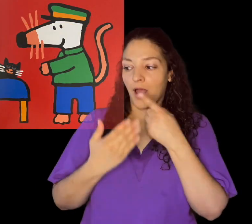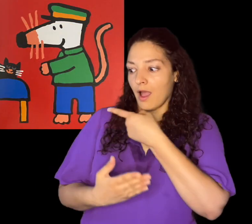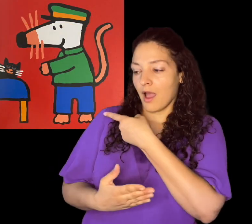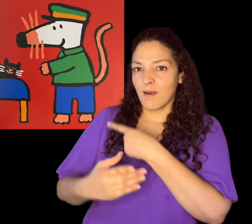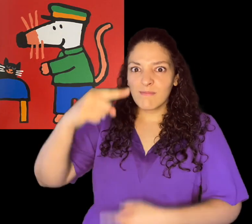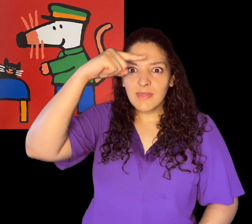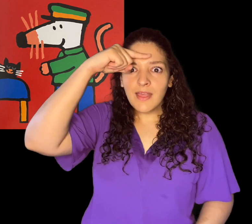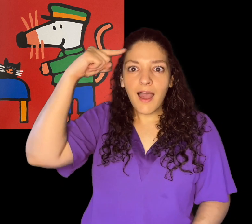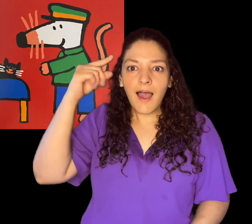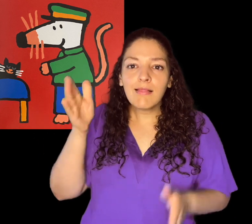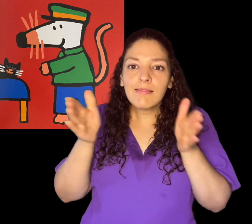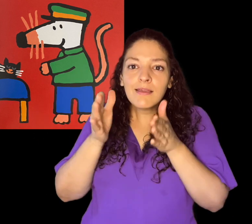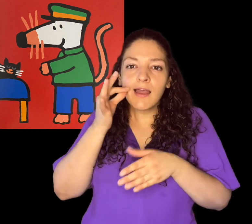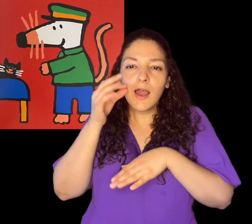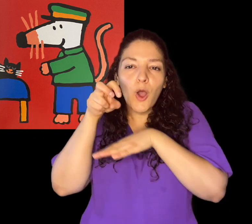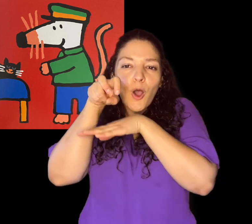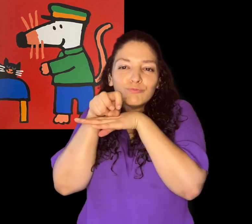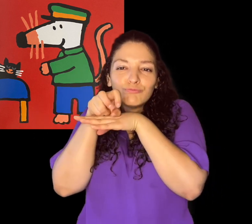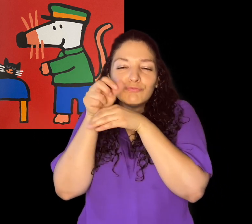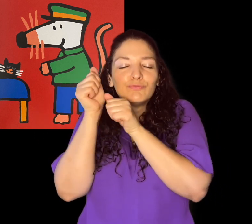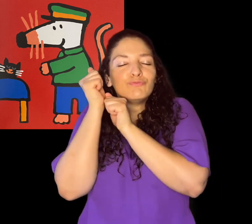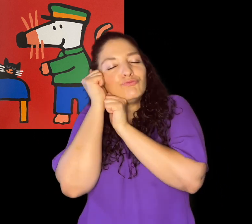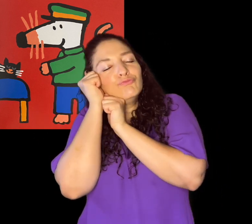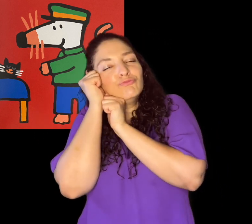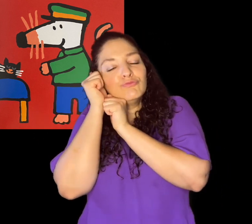Oops. Wake up little black cat.